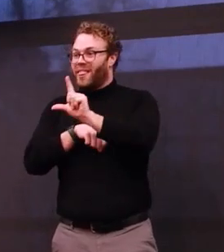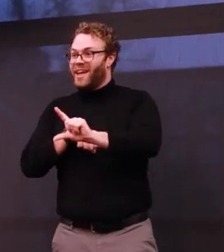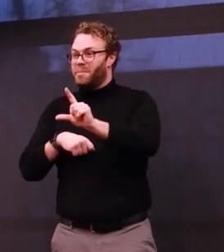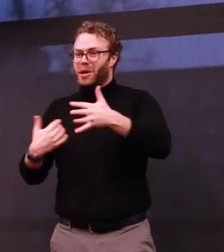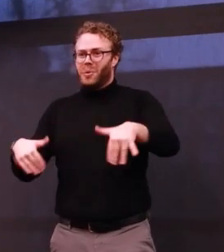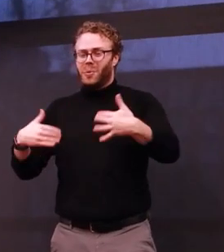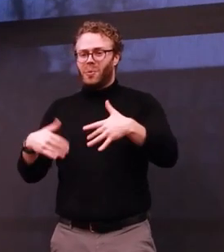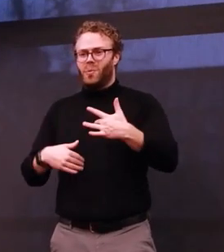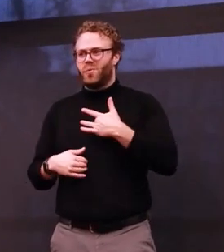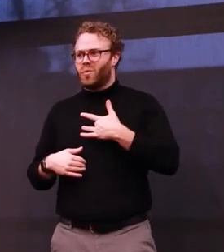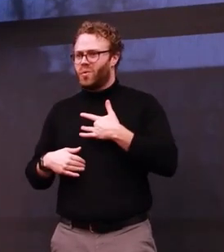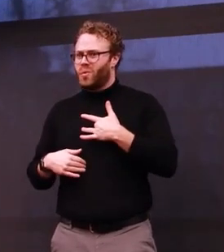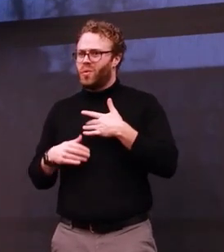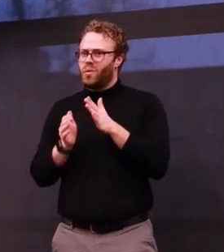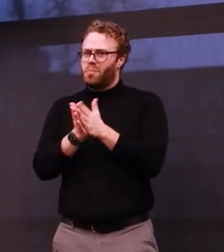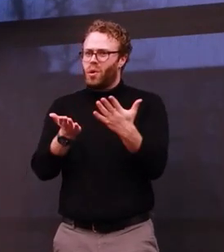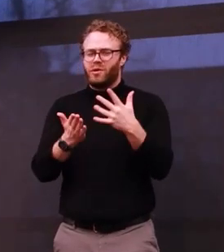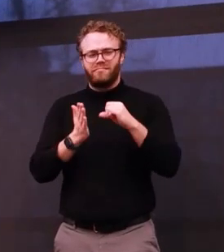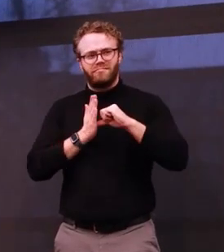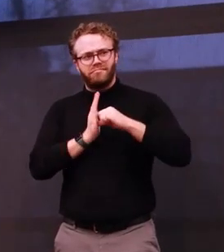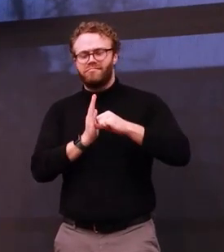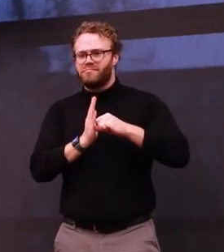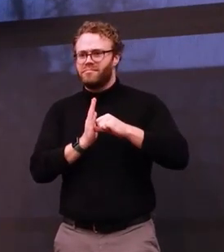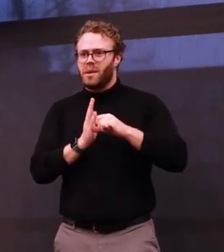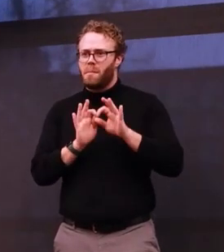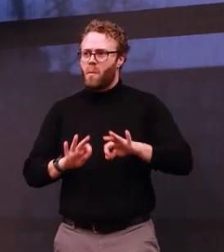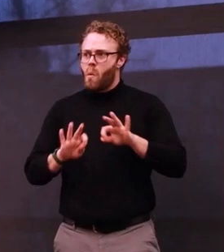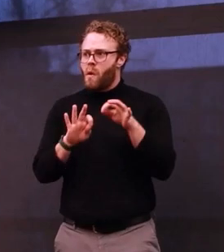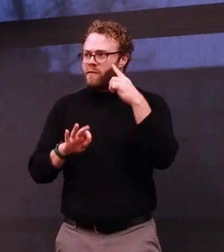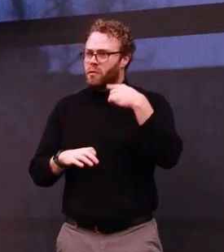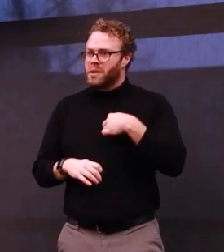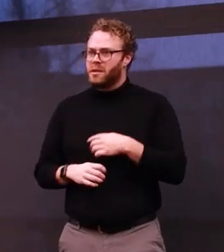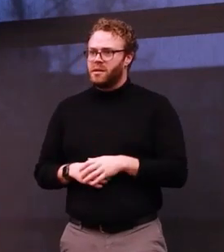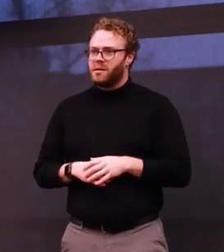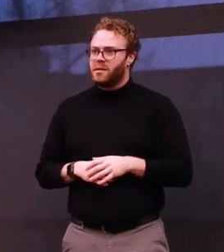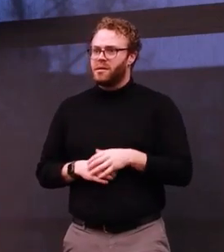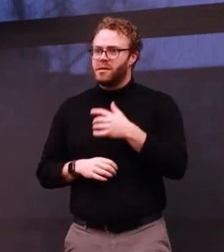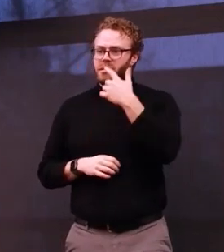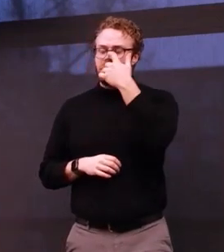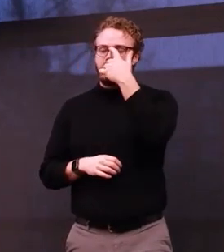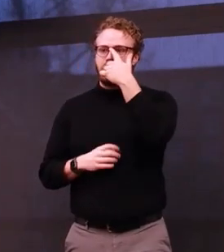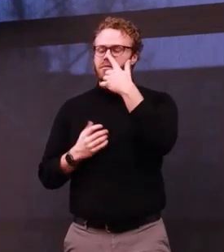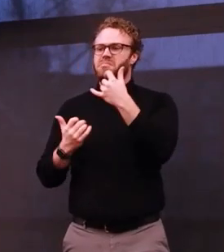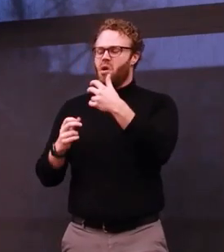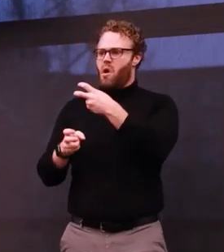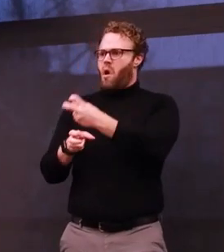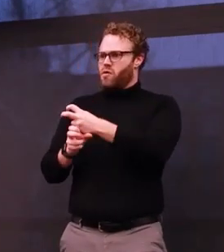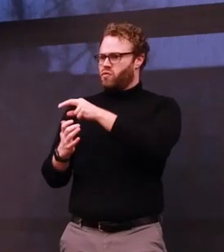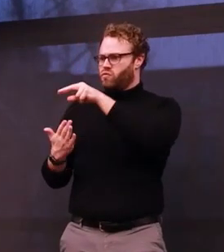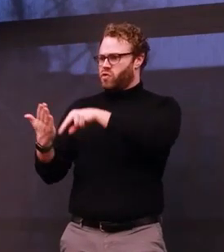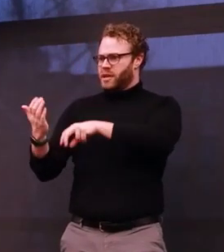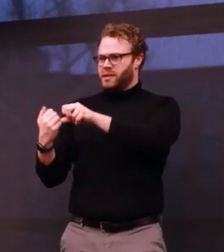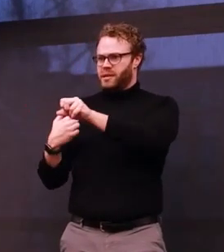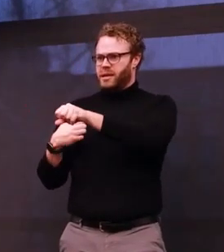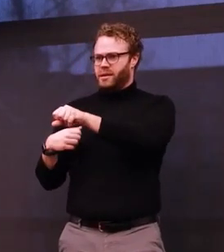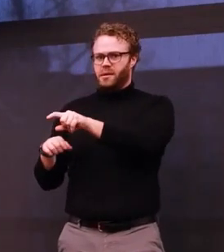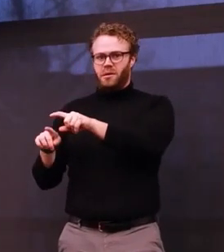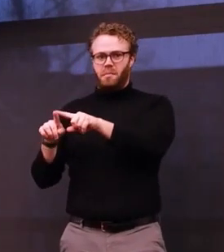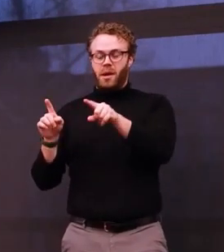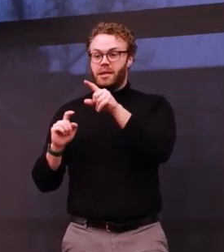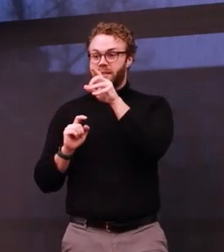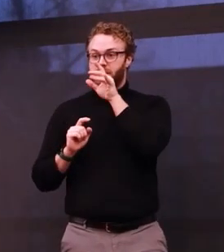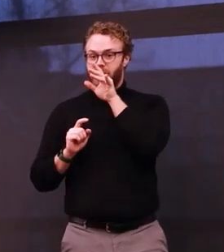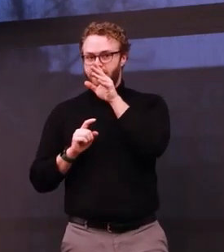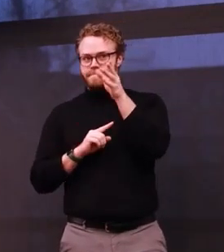are so important to me. Along with this loss of reading came the loss of my ability to speak about what I was